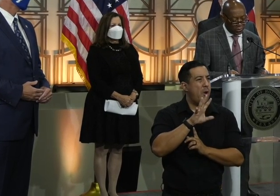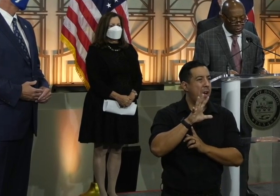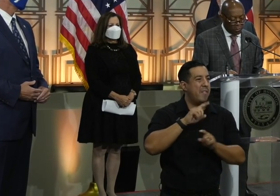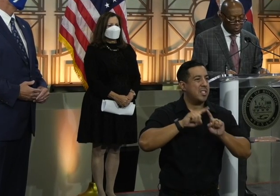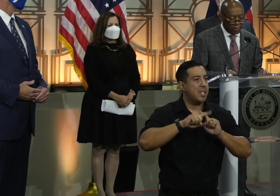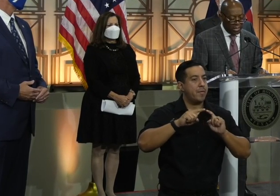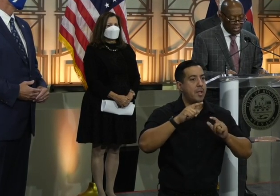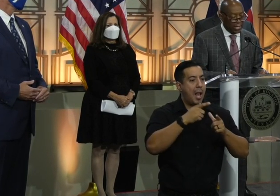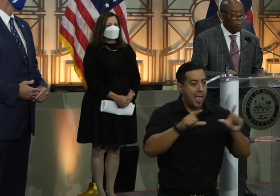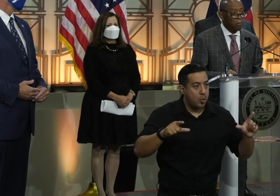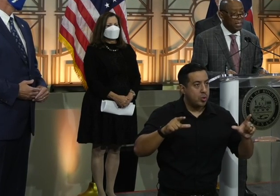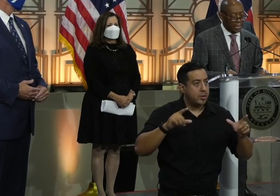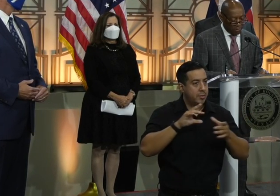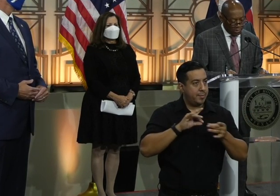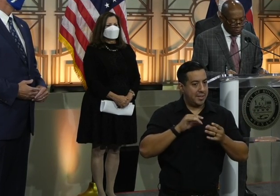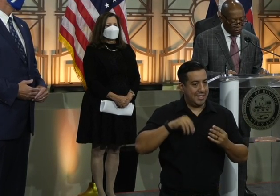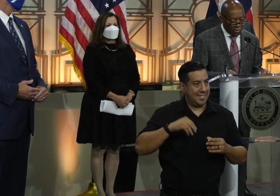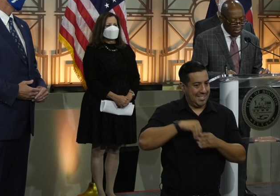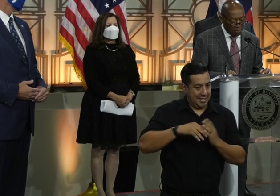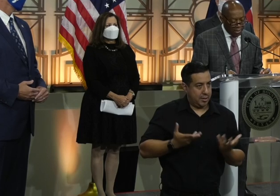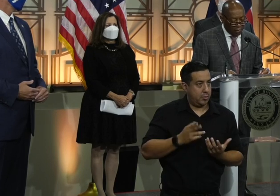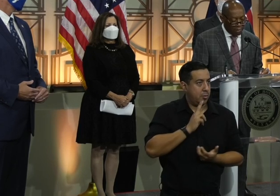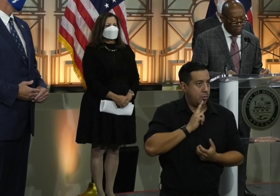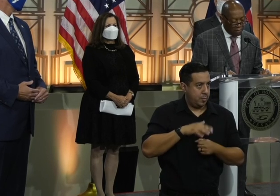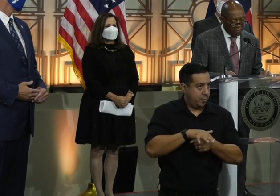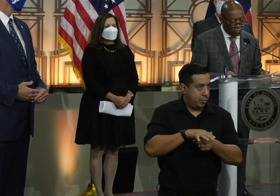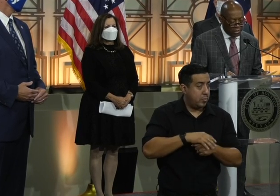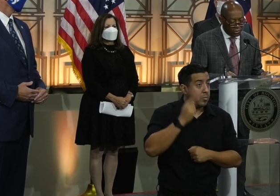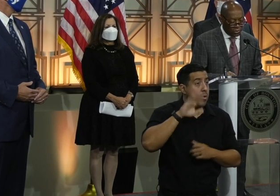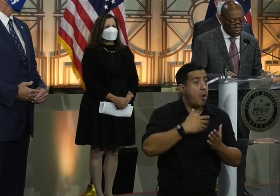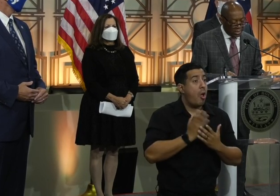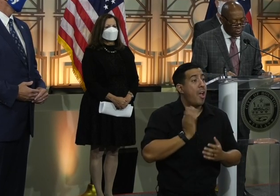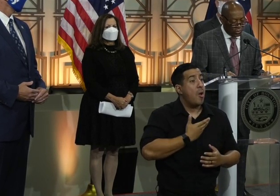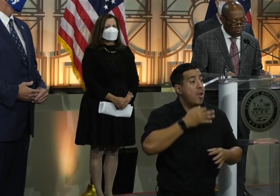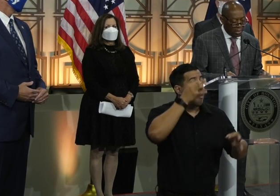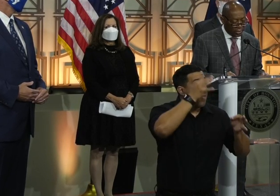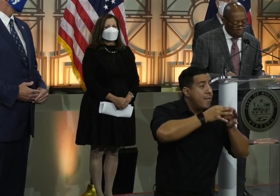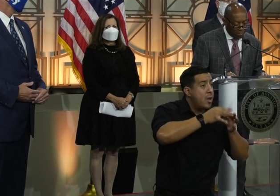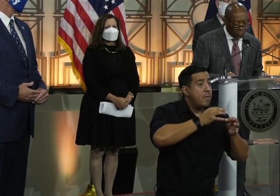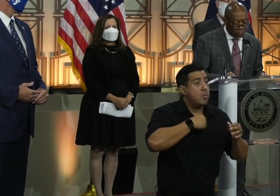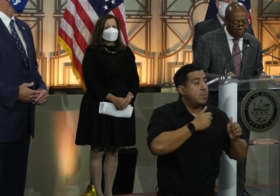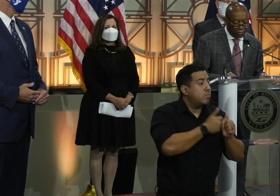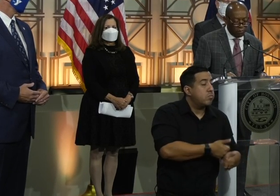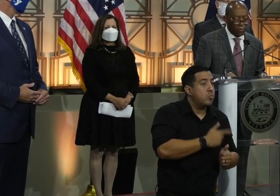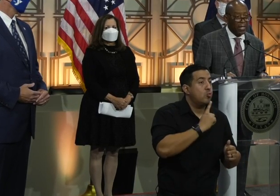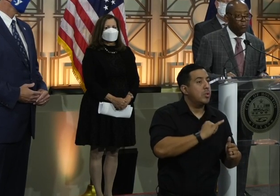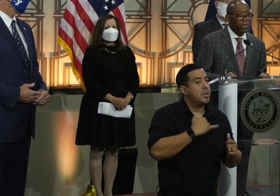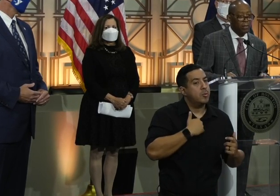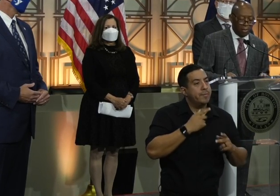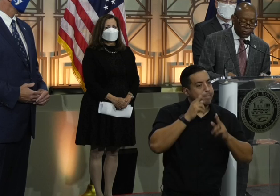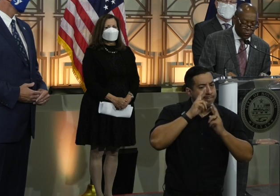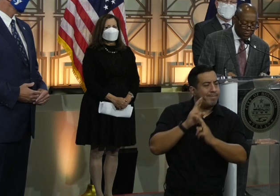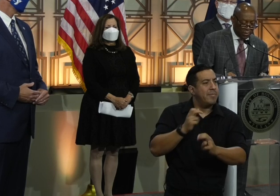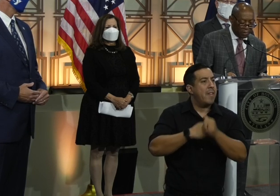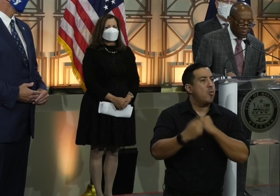languages are spoken in our many neighborhoods. Many of our faith traditions teach us to be hospitable to others and